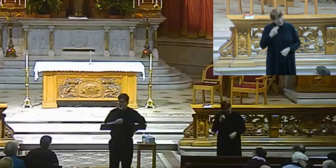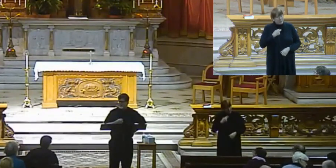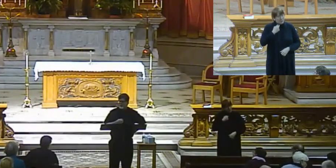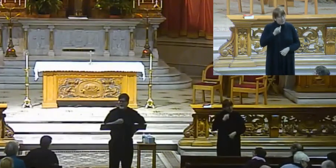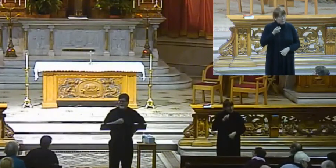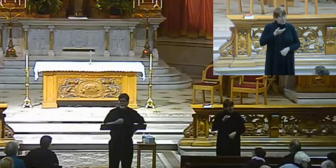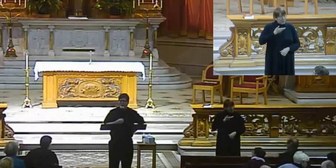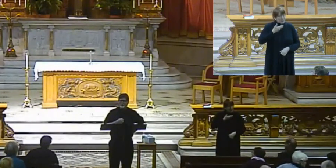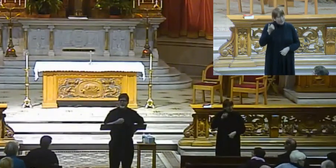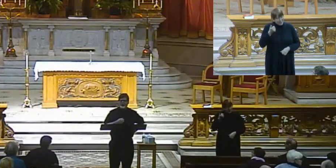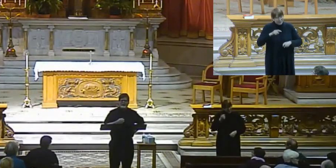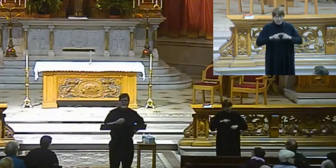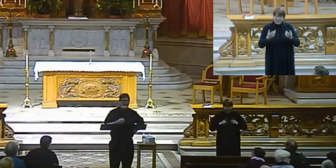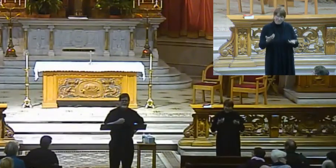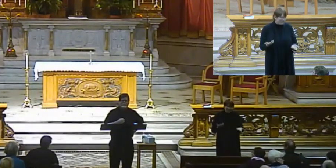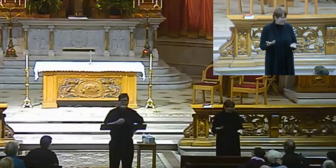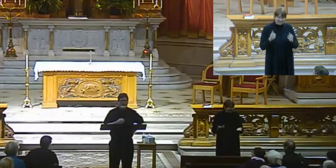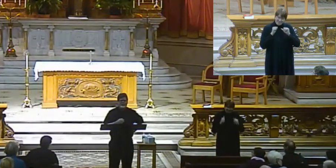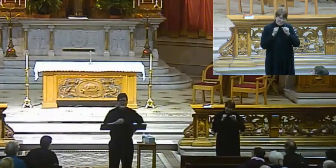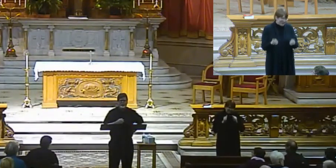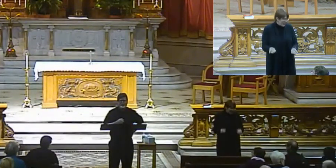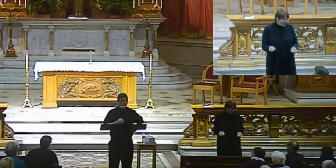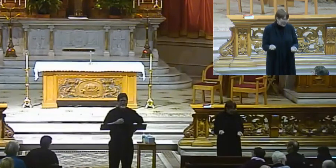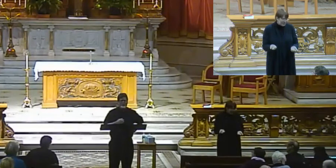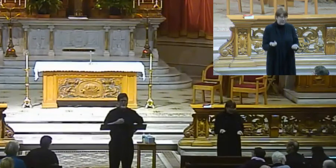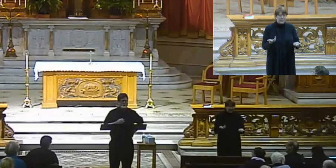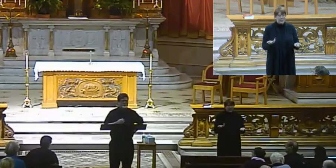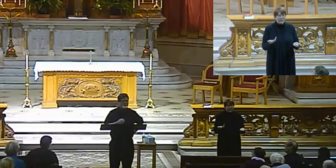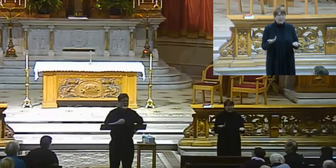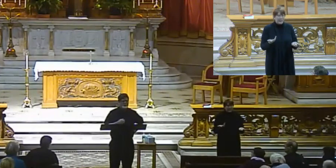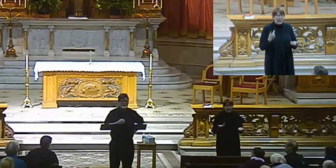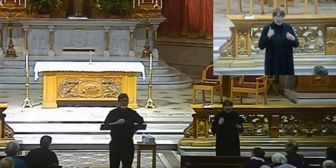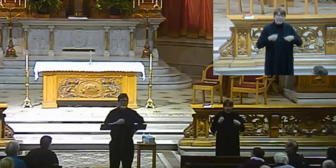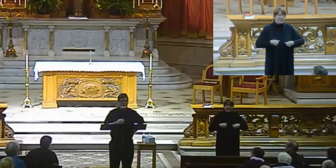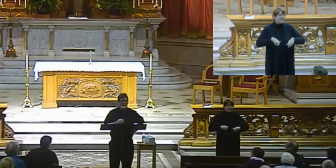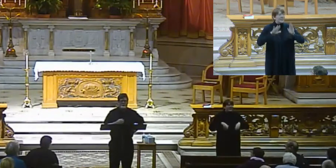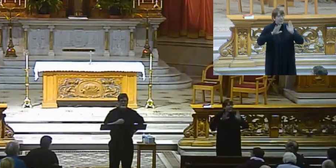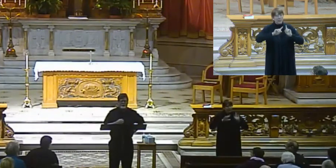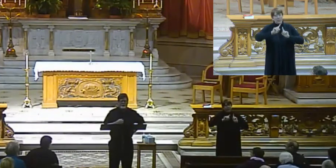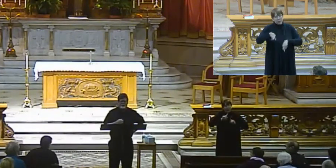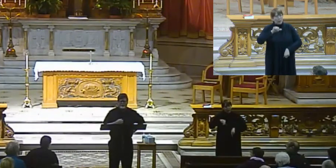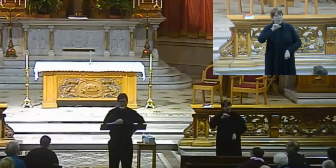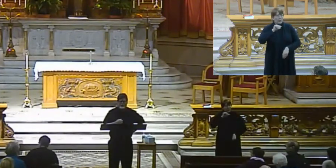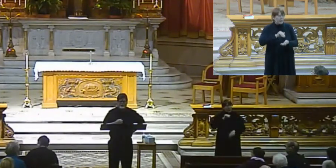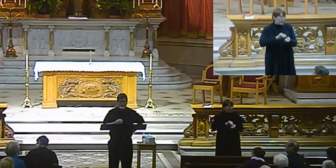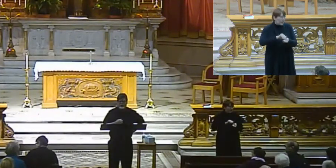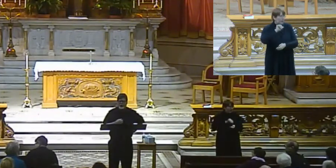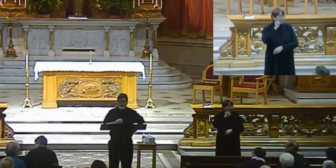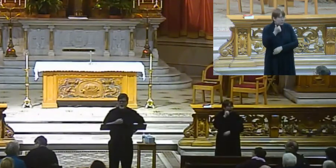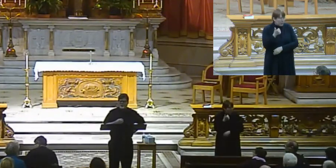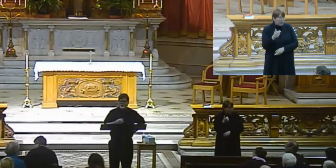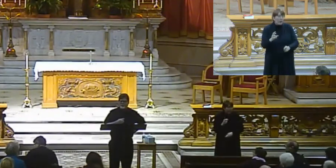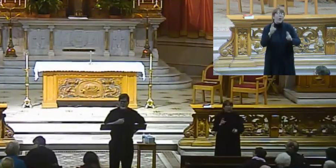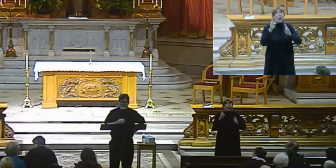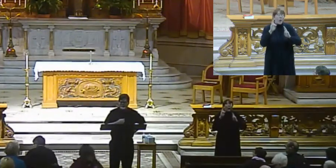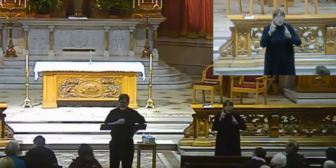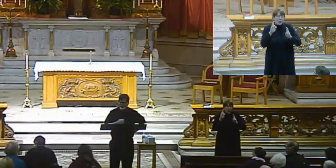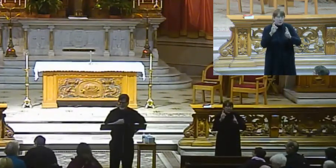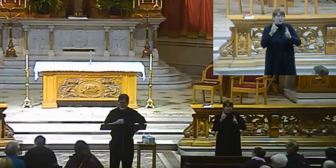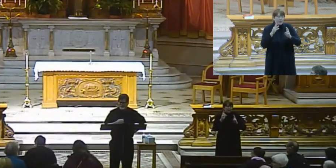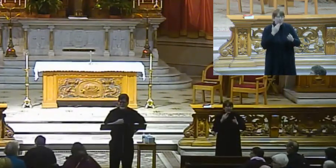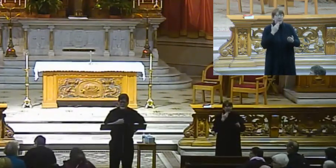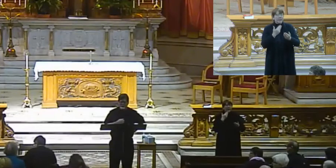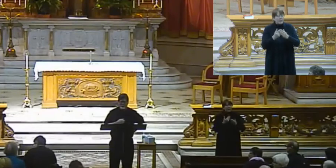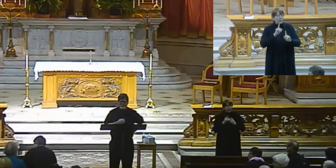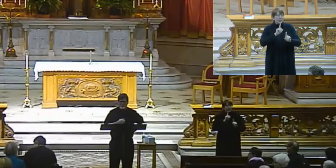better shape, but it's not. I'm finally breaking down and going to the doctor tomorrow. And hopefully something good will come out of